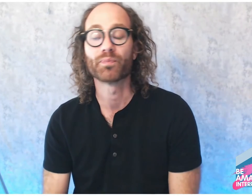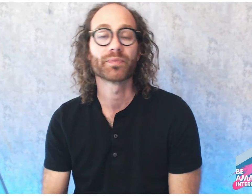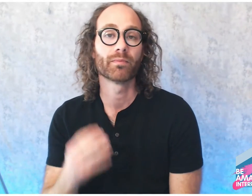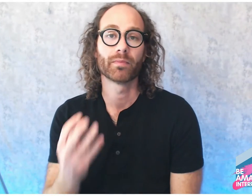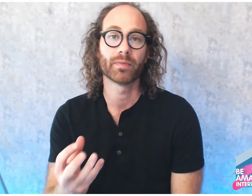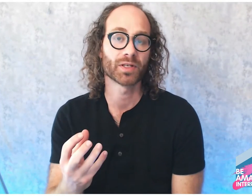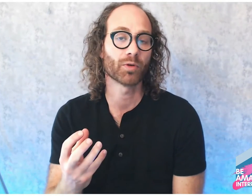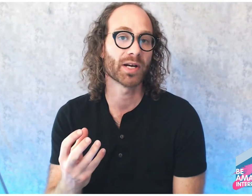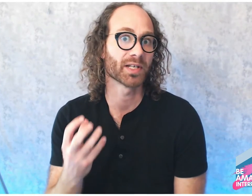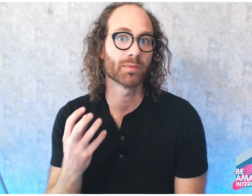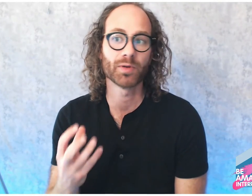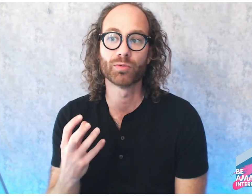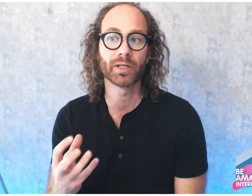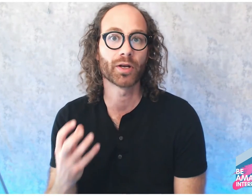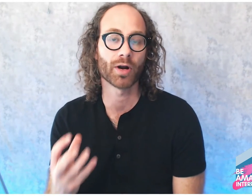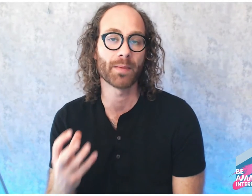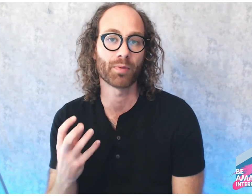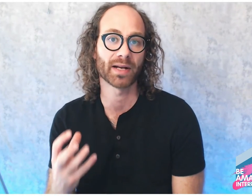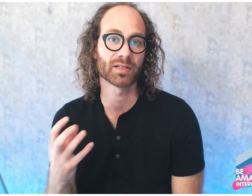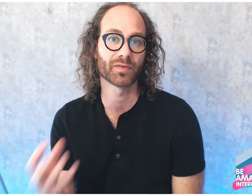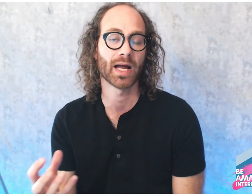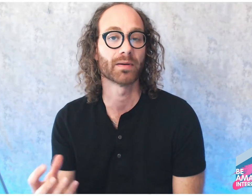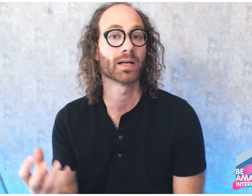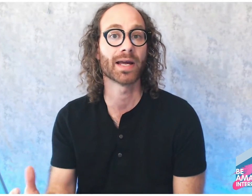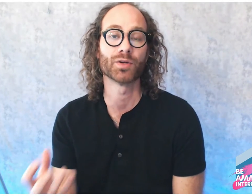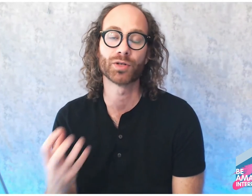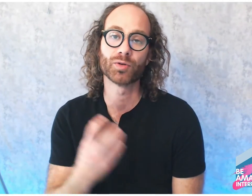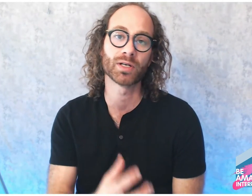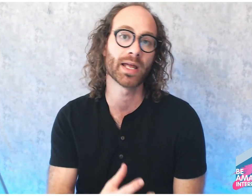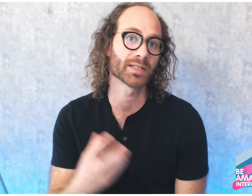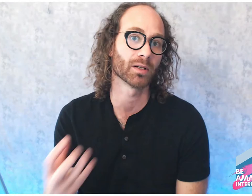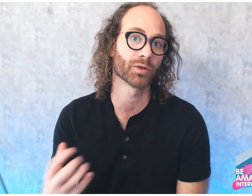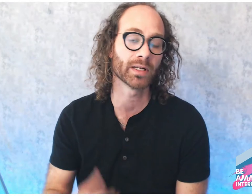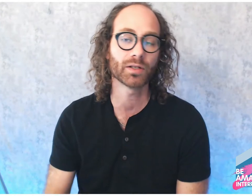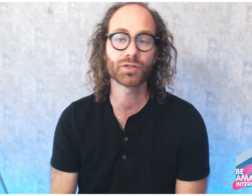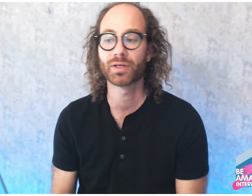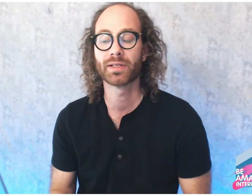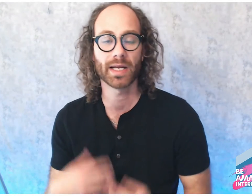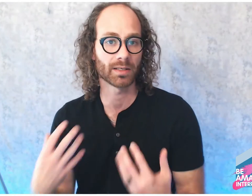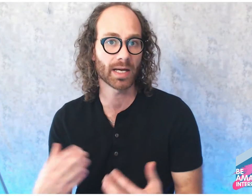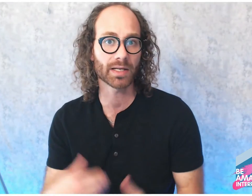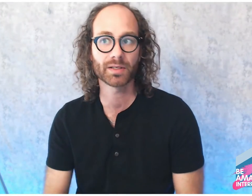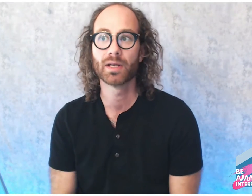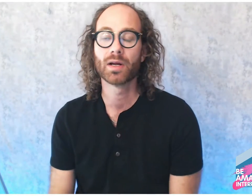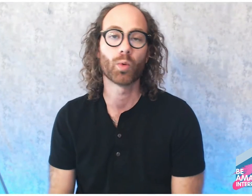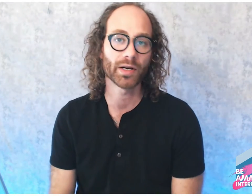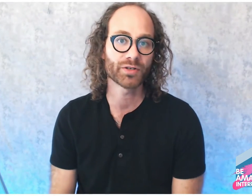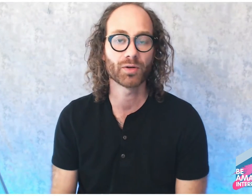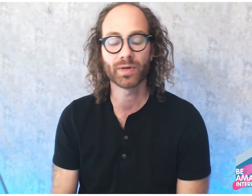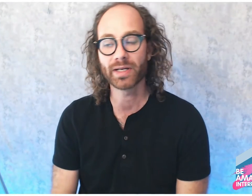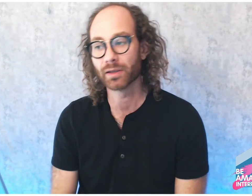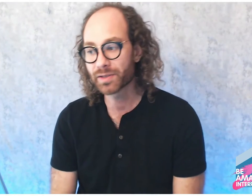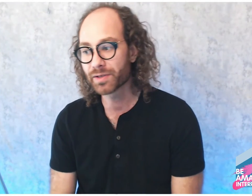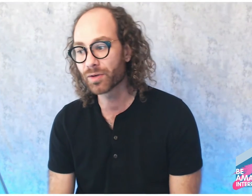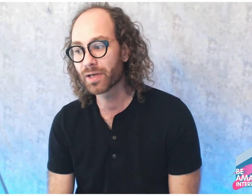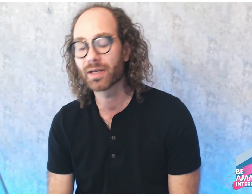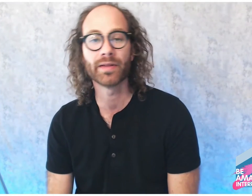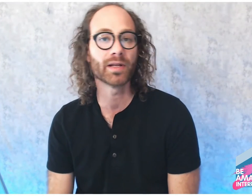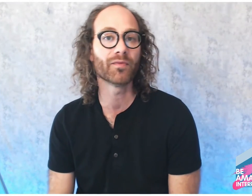So summarizing can be really great practice for that. Again, you can do it in ASL or English. Take a text, watch it, read it, listen to it, and then force